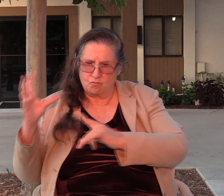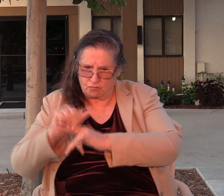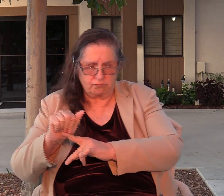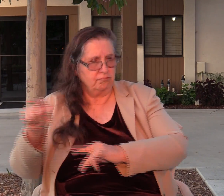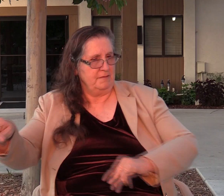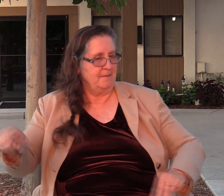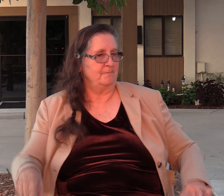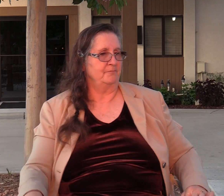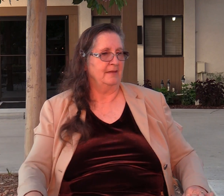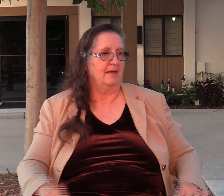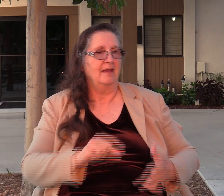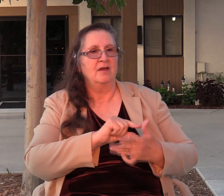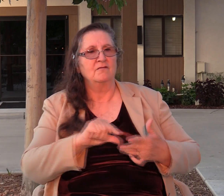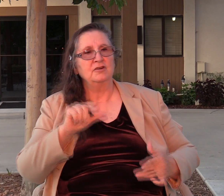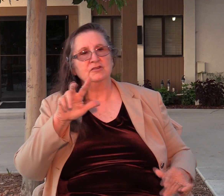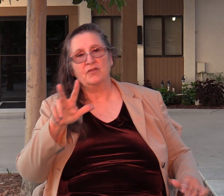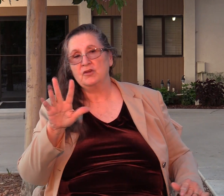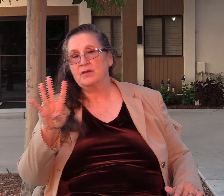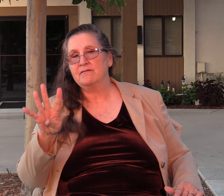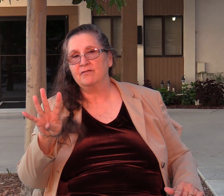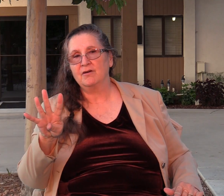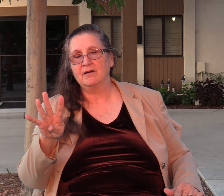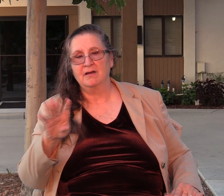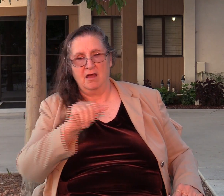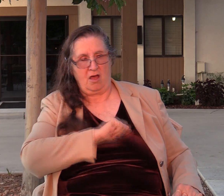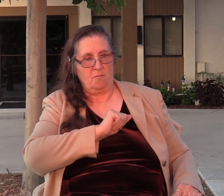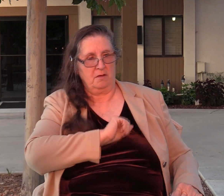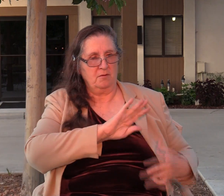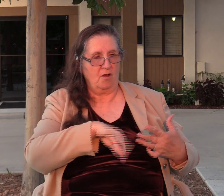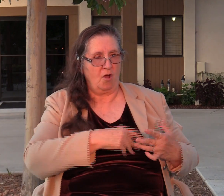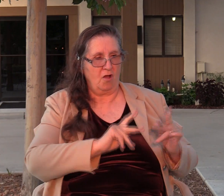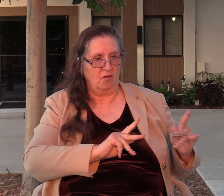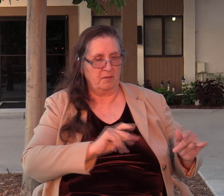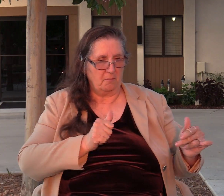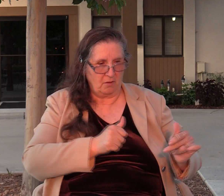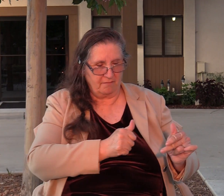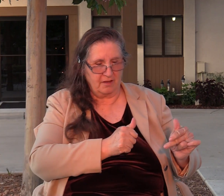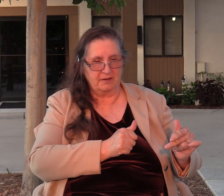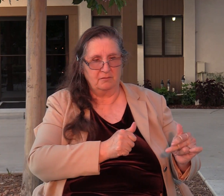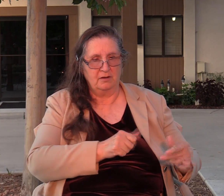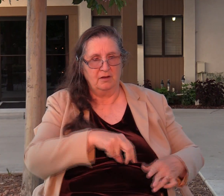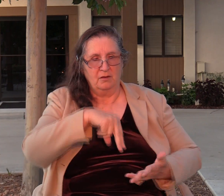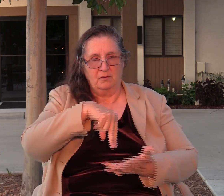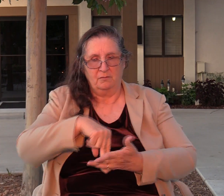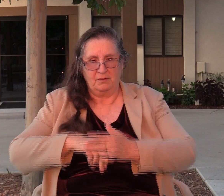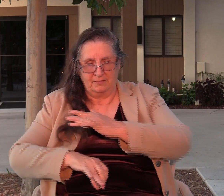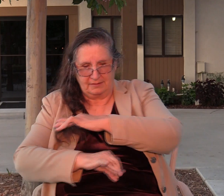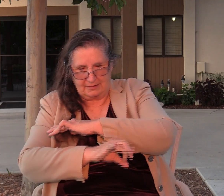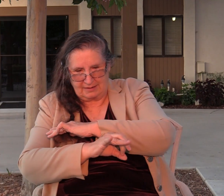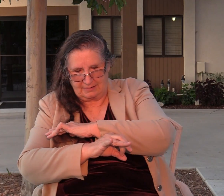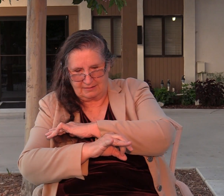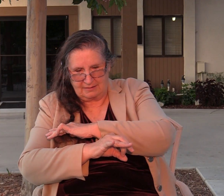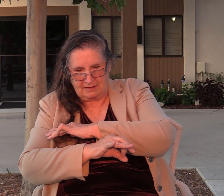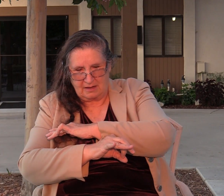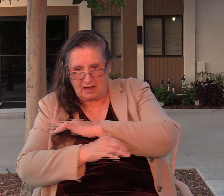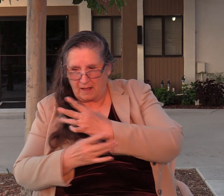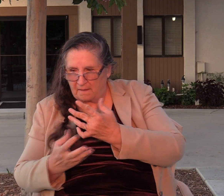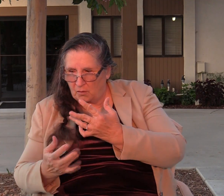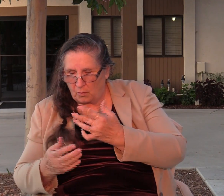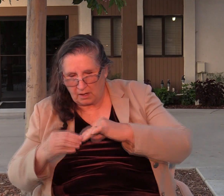Verse 34, So Abimelech and all the people who were with him rose by night and lay in wait against Shechem in four